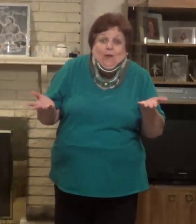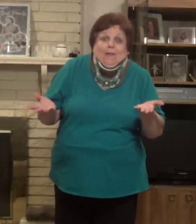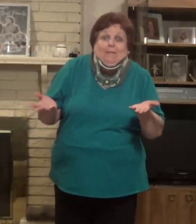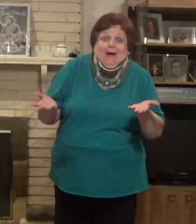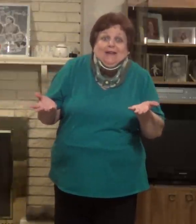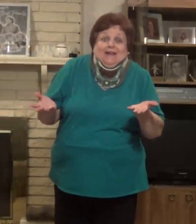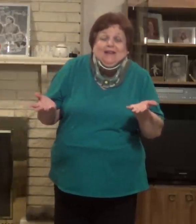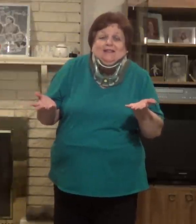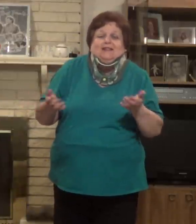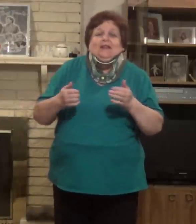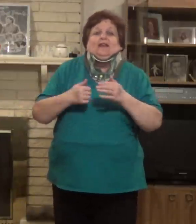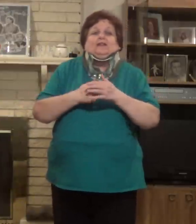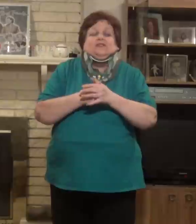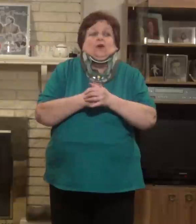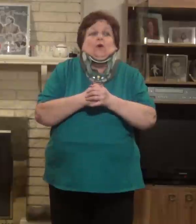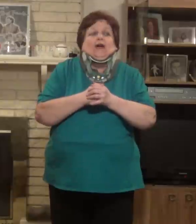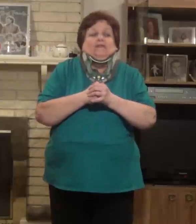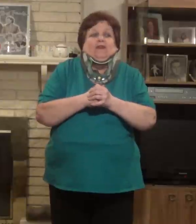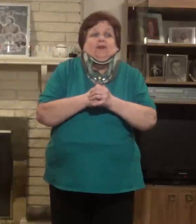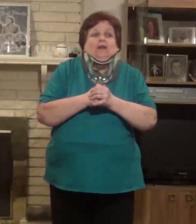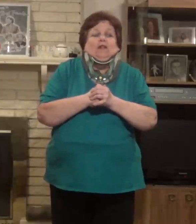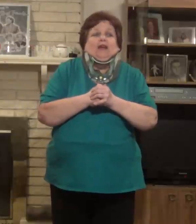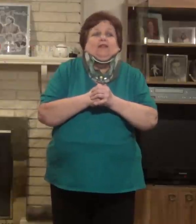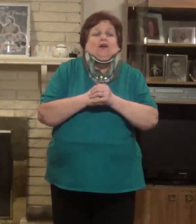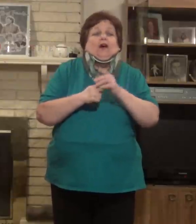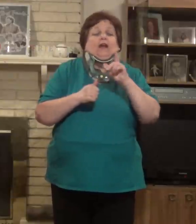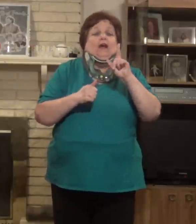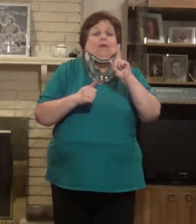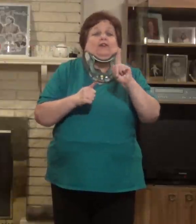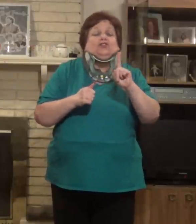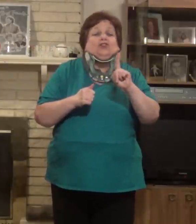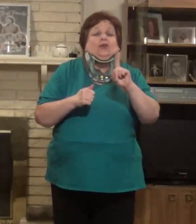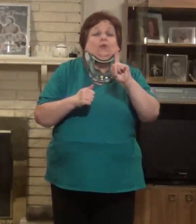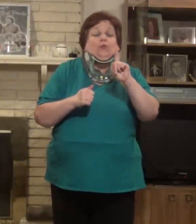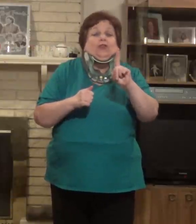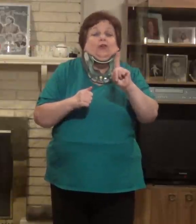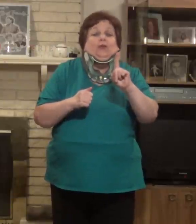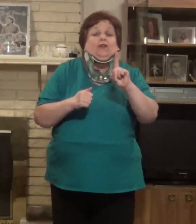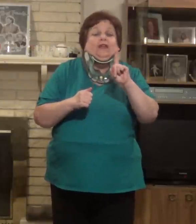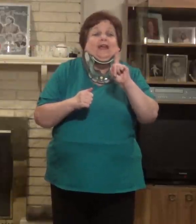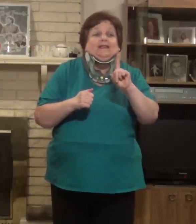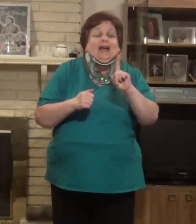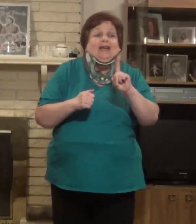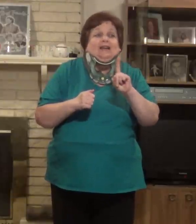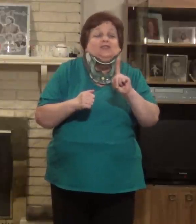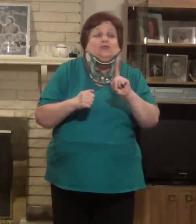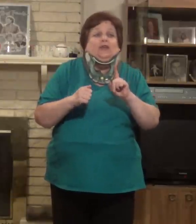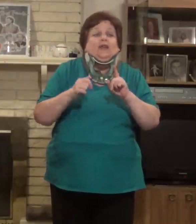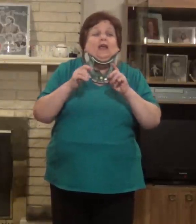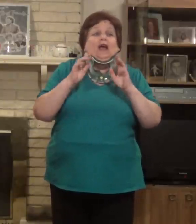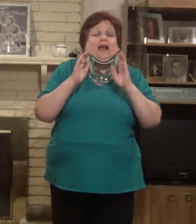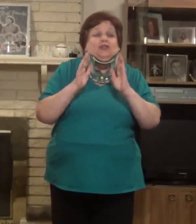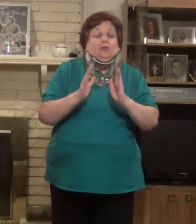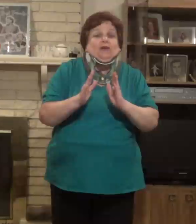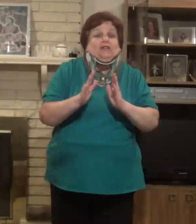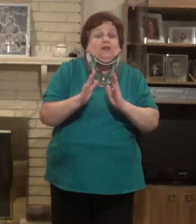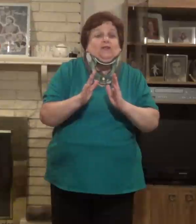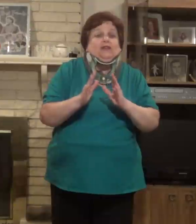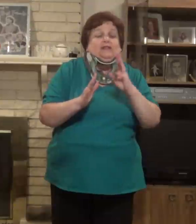what my body needs. So I've given it a lot of thought. I want to share really quickly a diet history. I do want to tell you this.